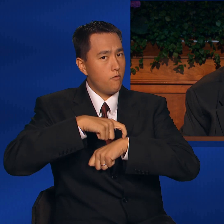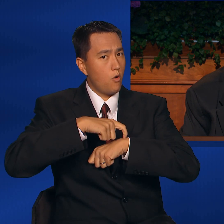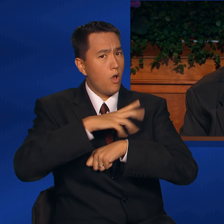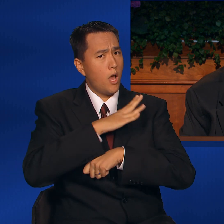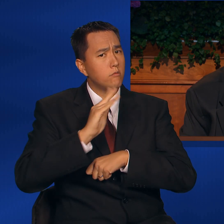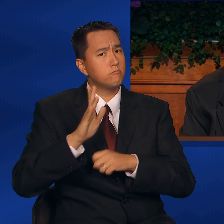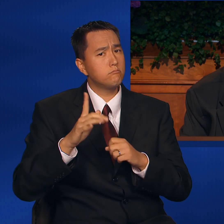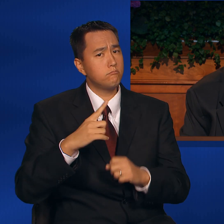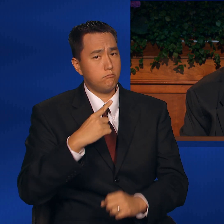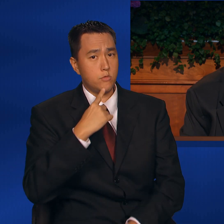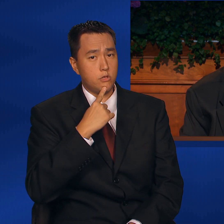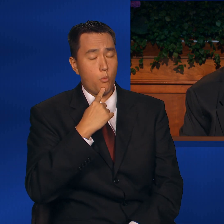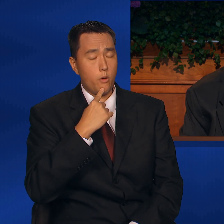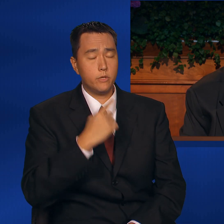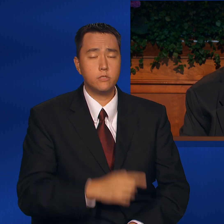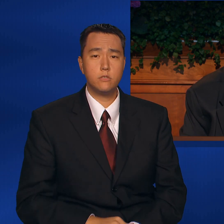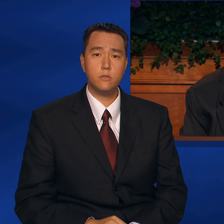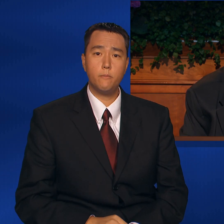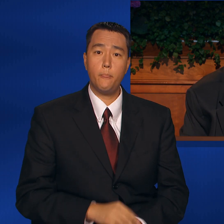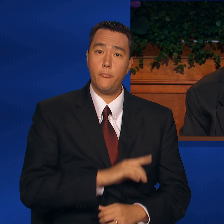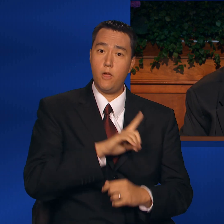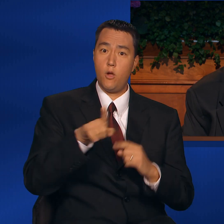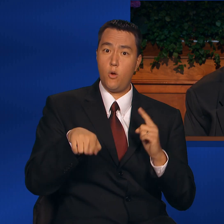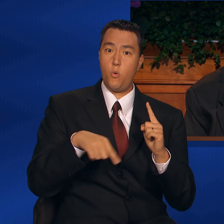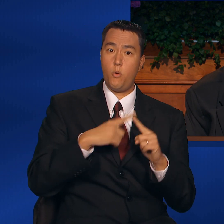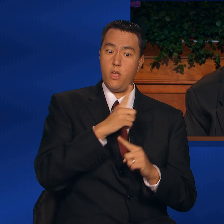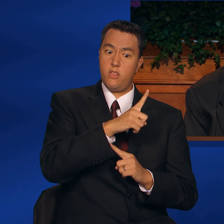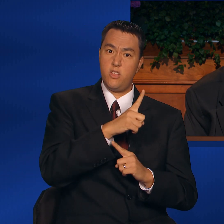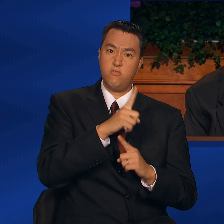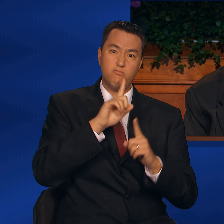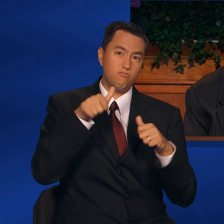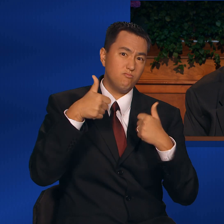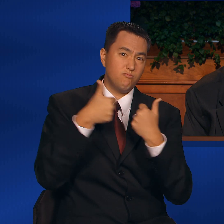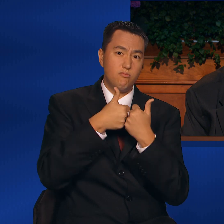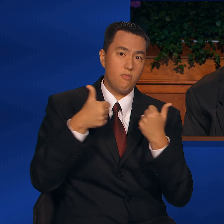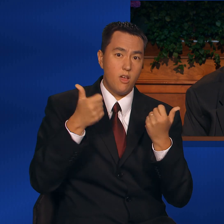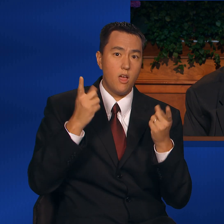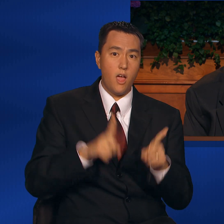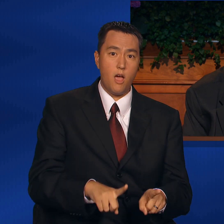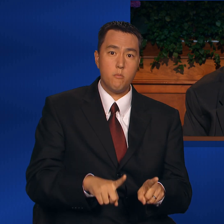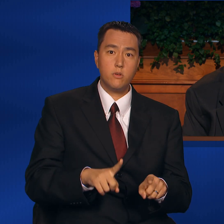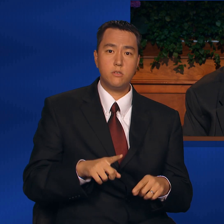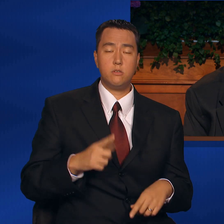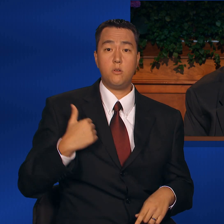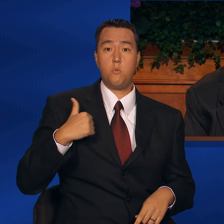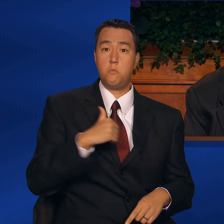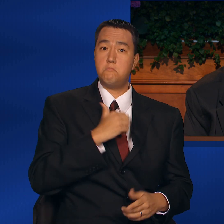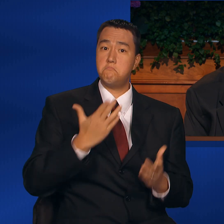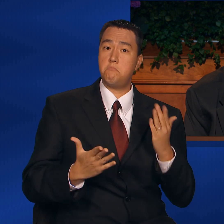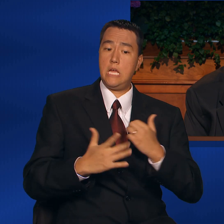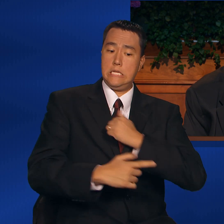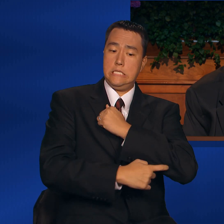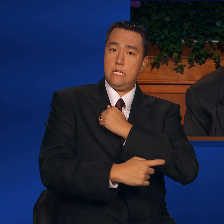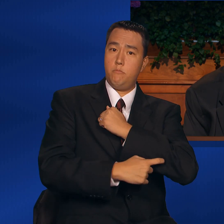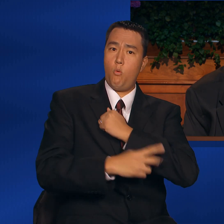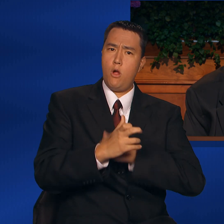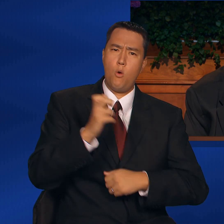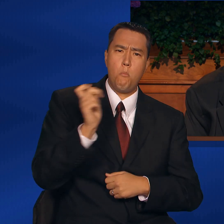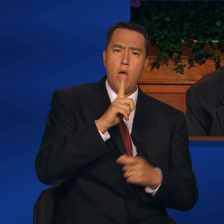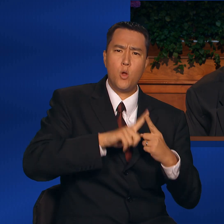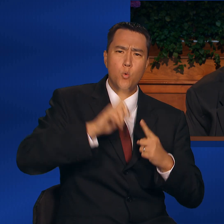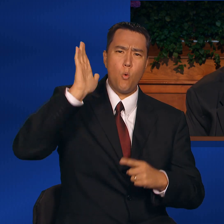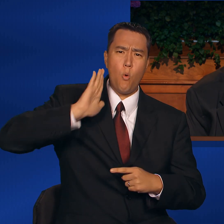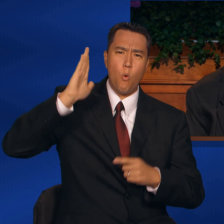disappointments. When these refining challenges come, we may be tempted to return to our old